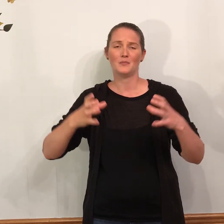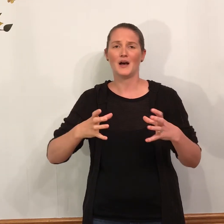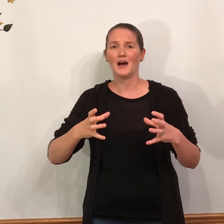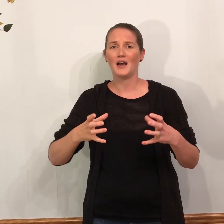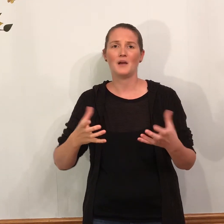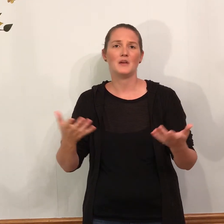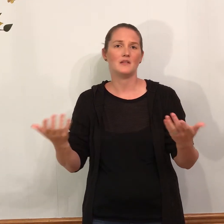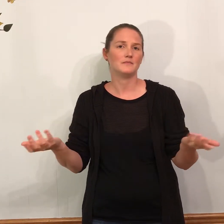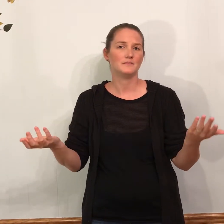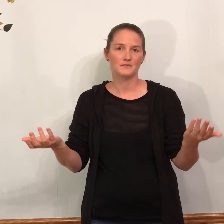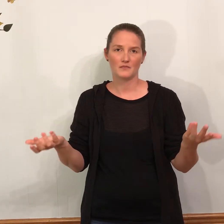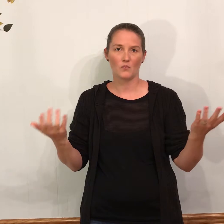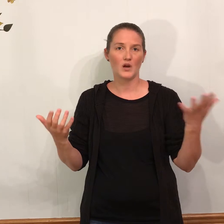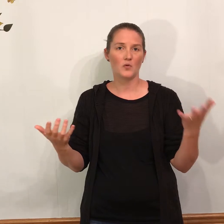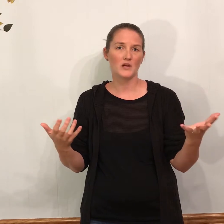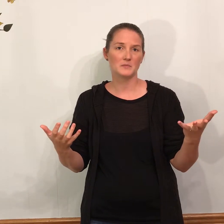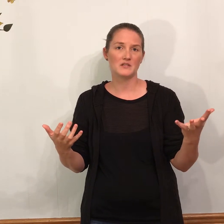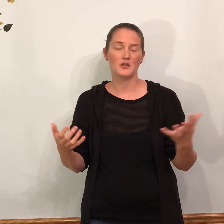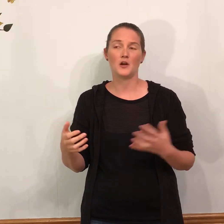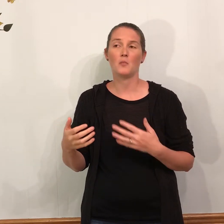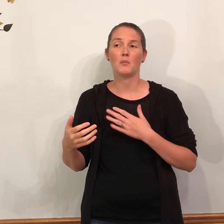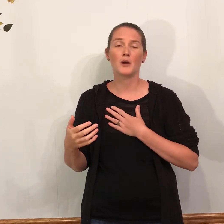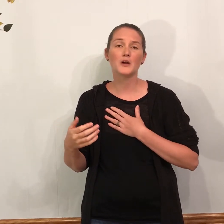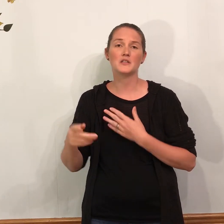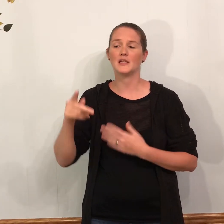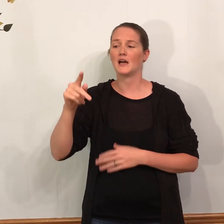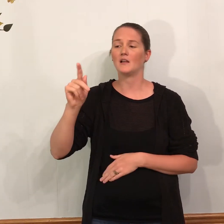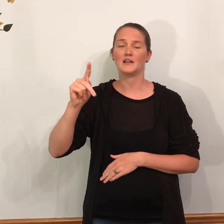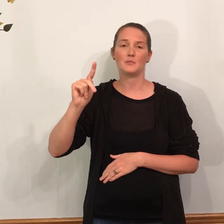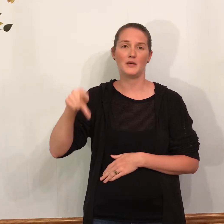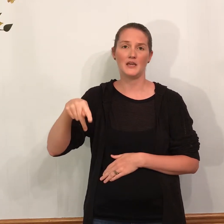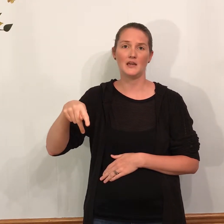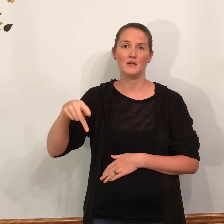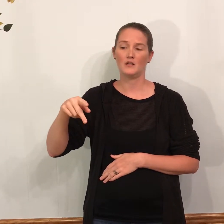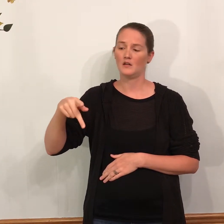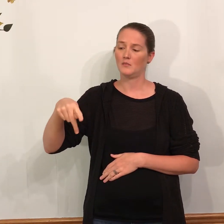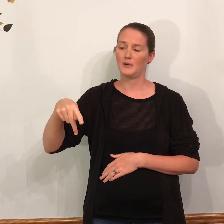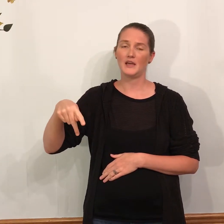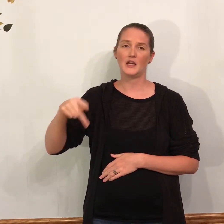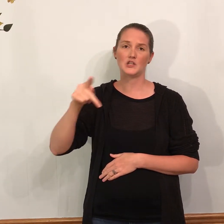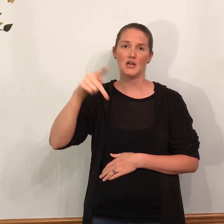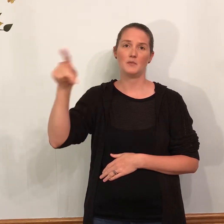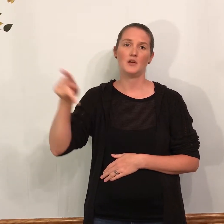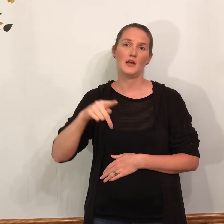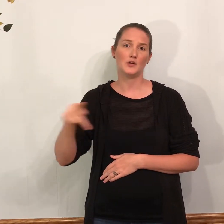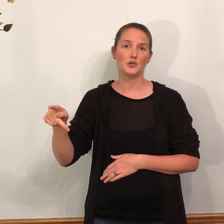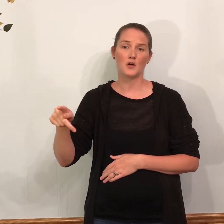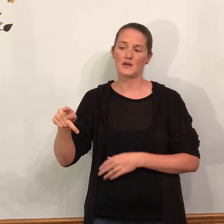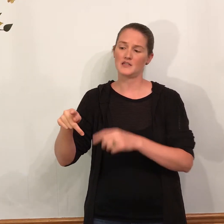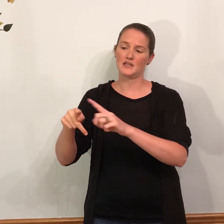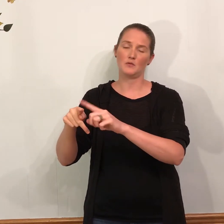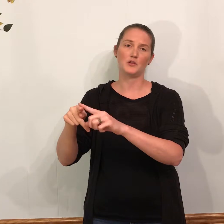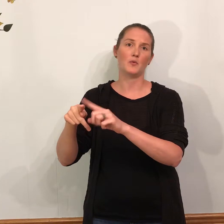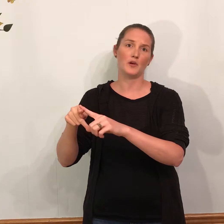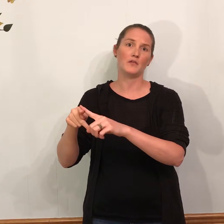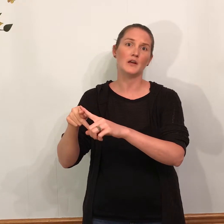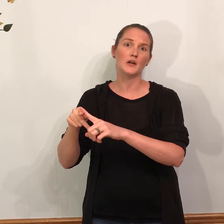Pie. mean whatever works best for you at home. Personally I like the P. P handshape and you're drawing a Z with your pointer finger.